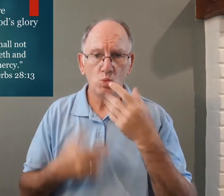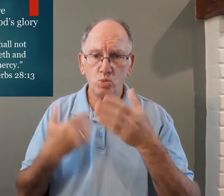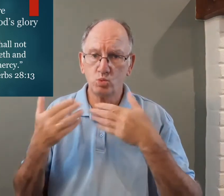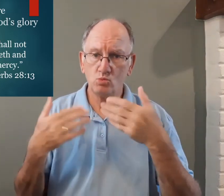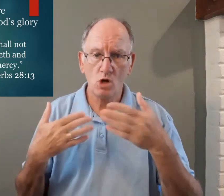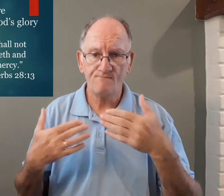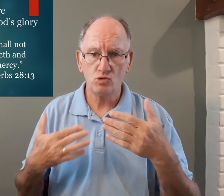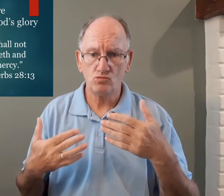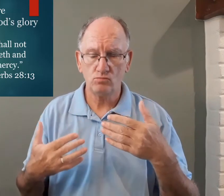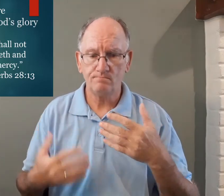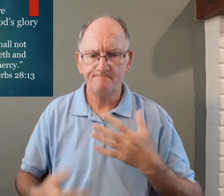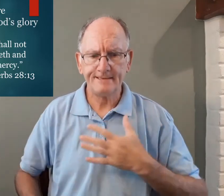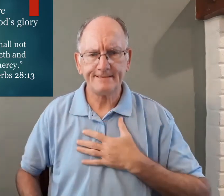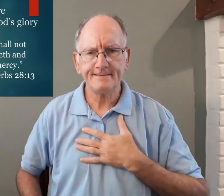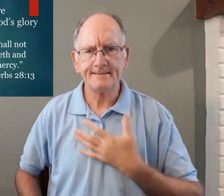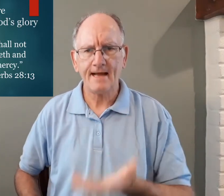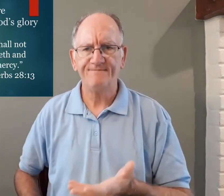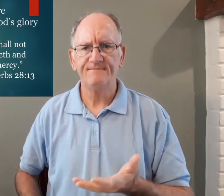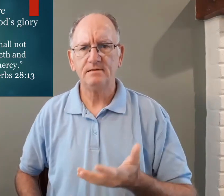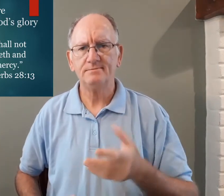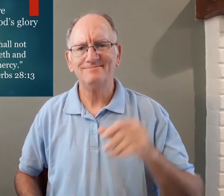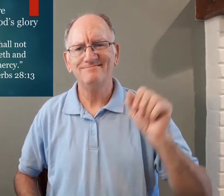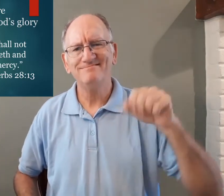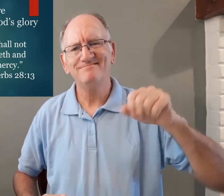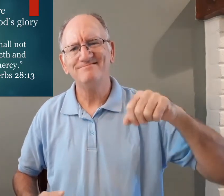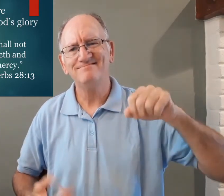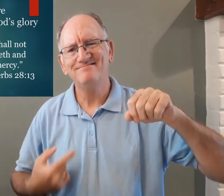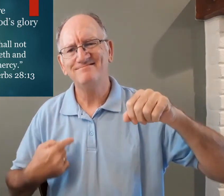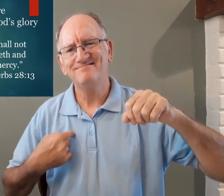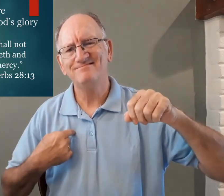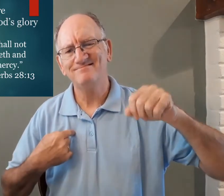prosper but whoso confesseth